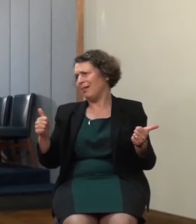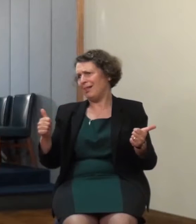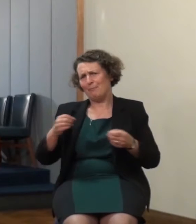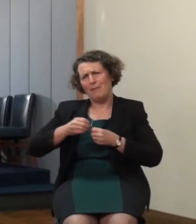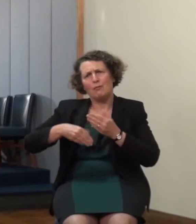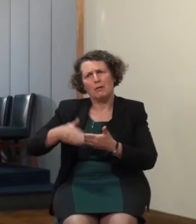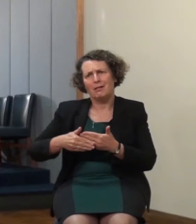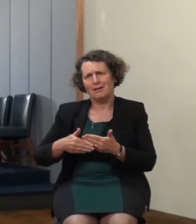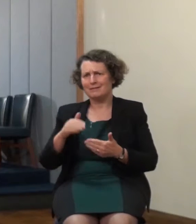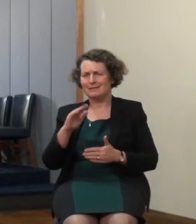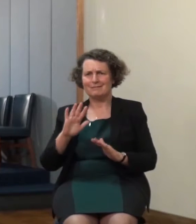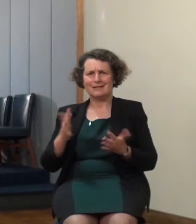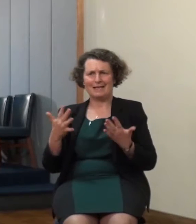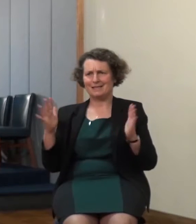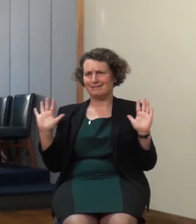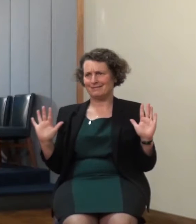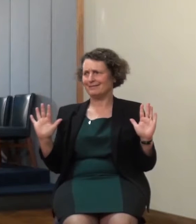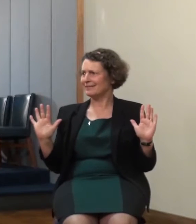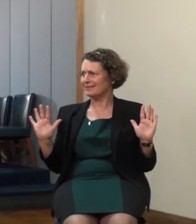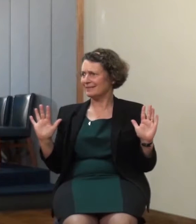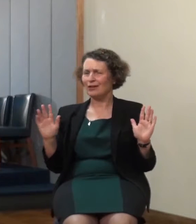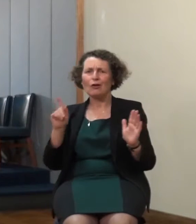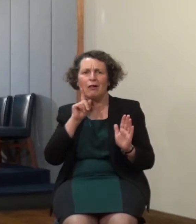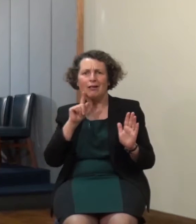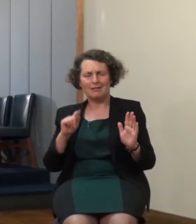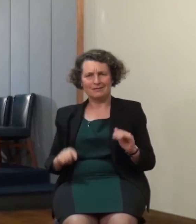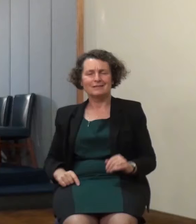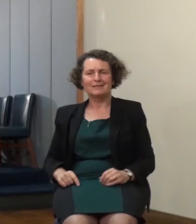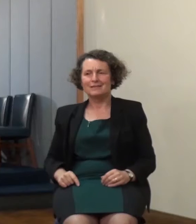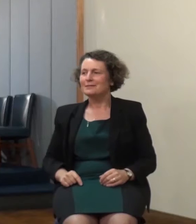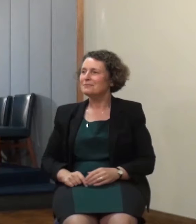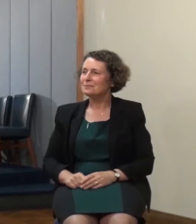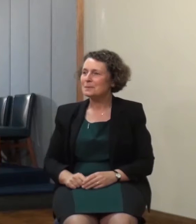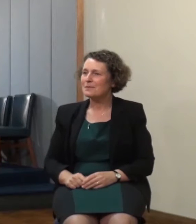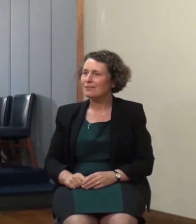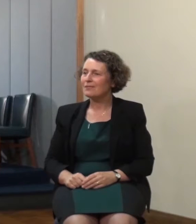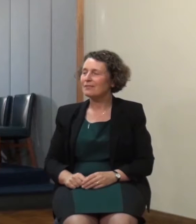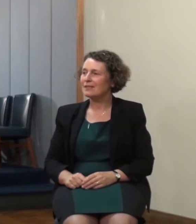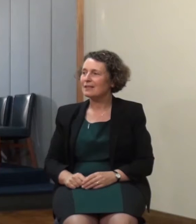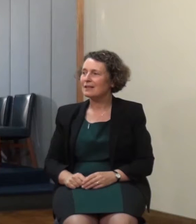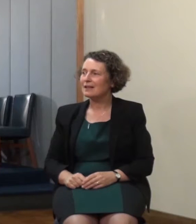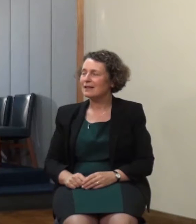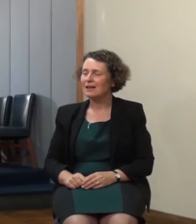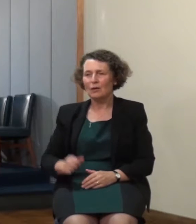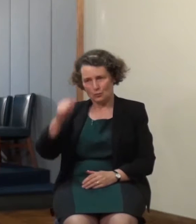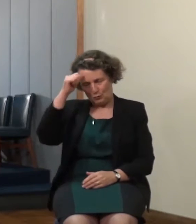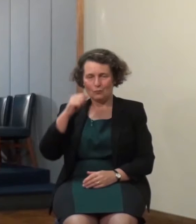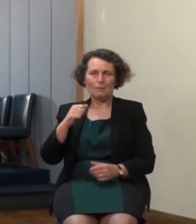kind of procedure which is reflected in these words is of a bride and